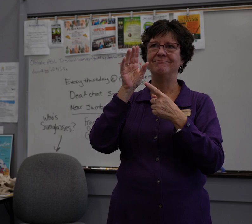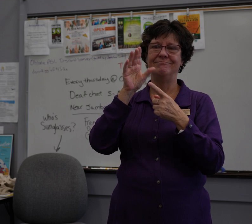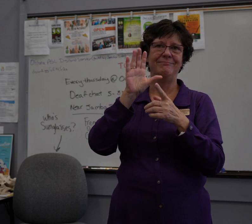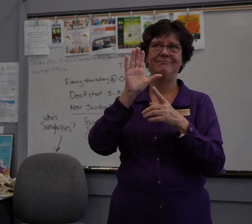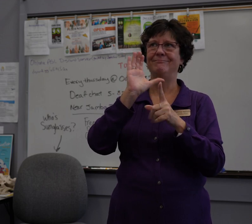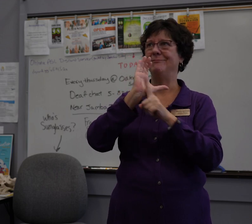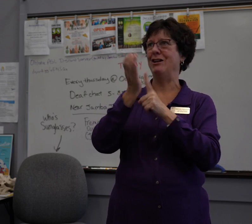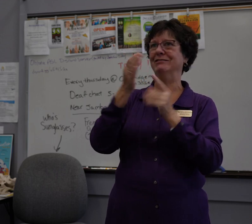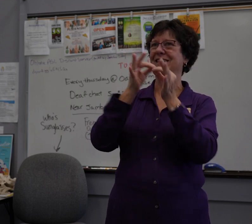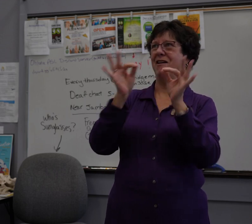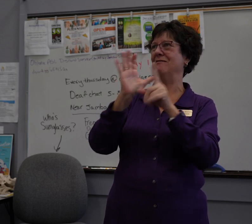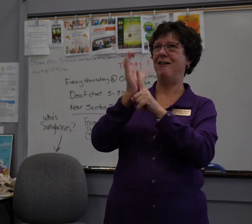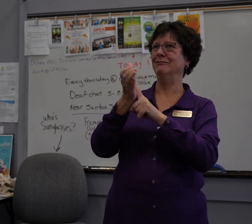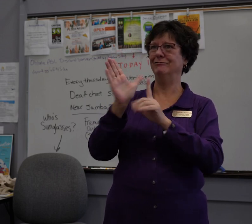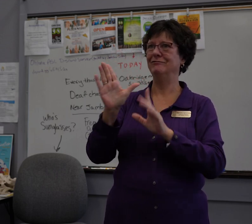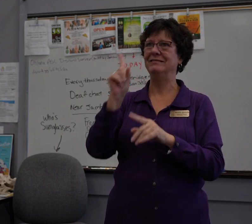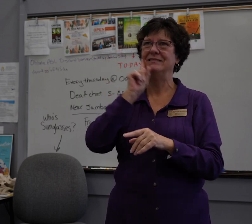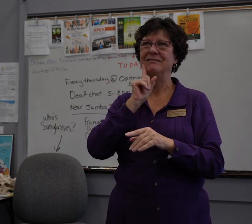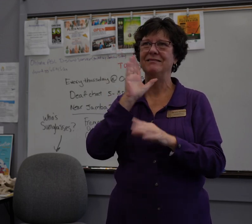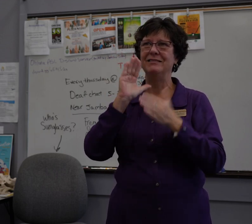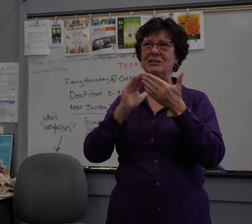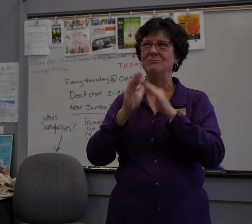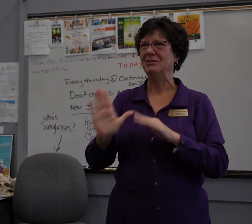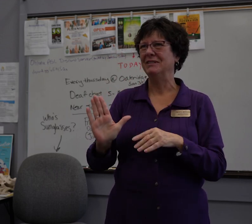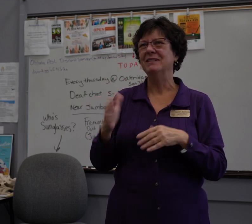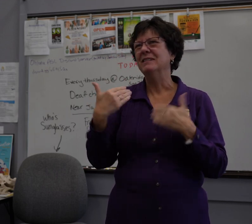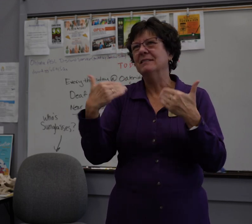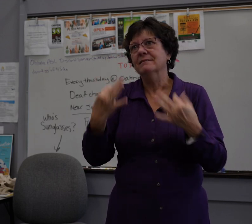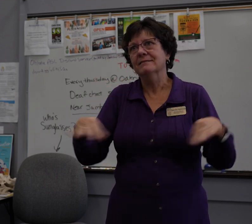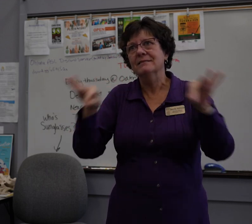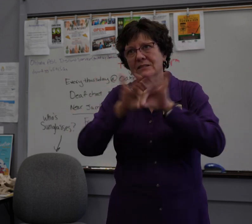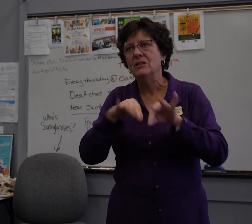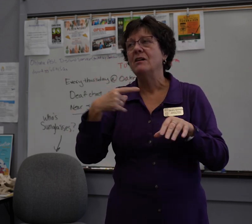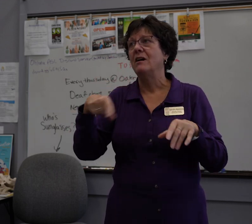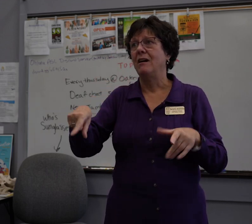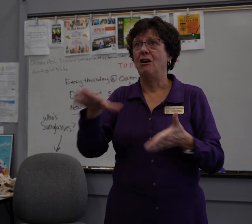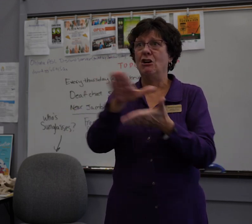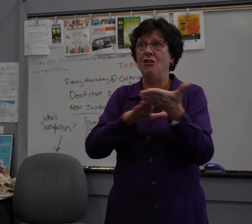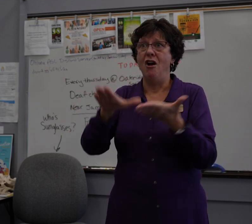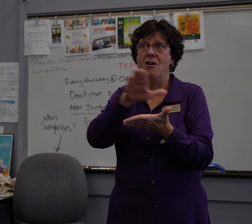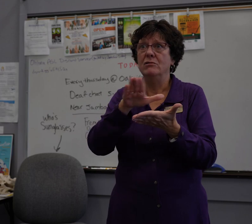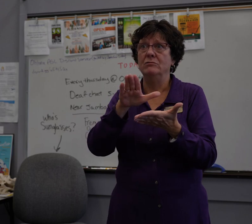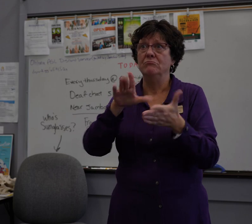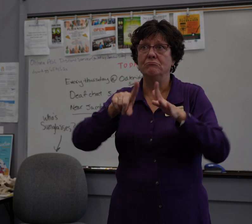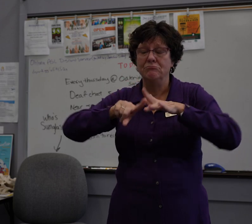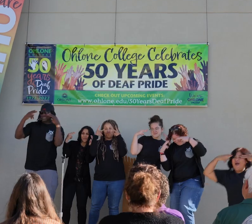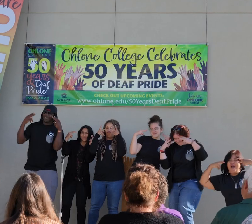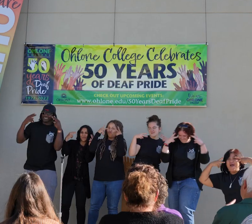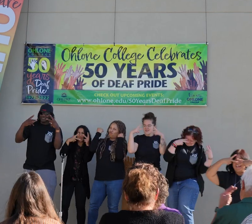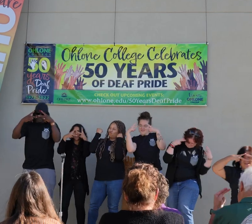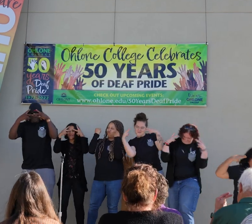the culture and the language of the Deaf community. It's significant. The college